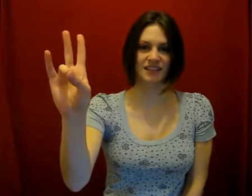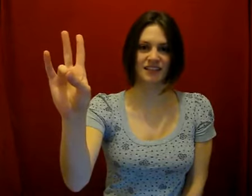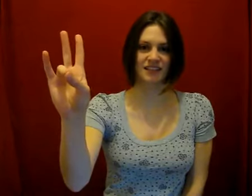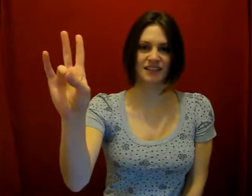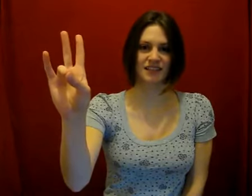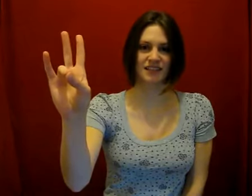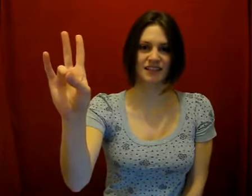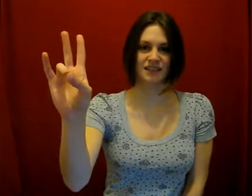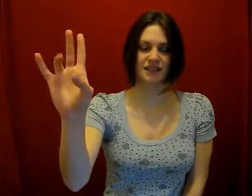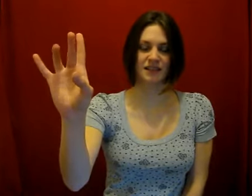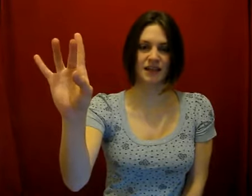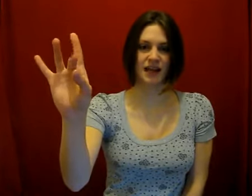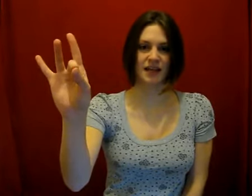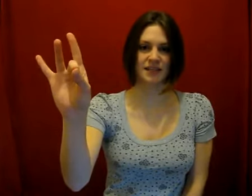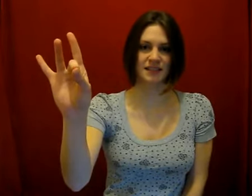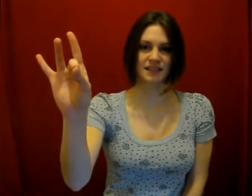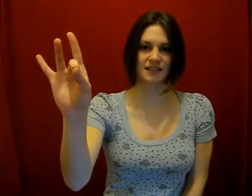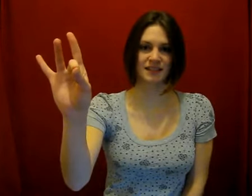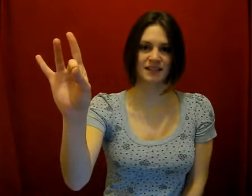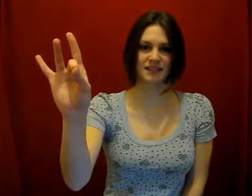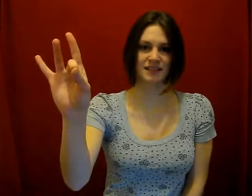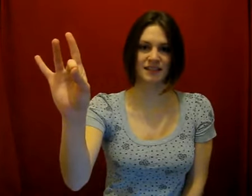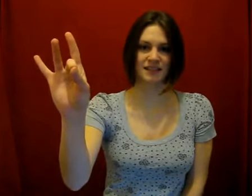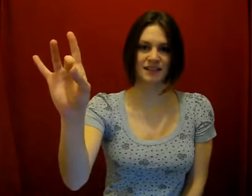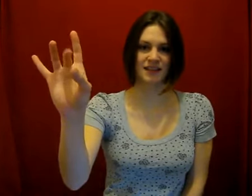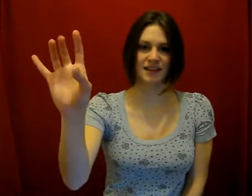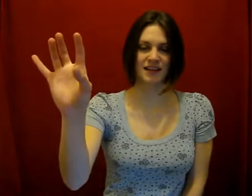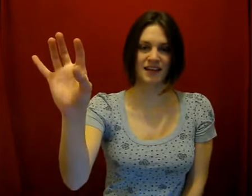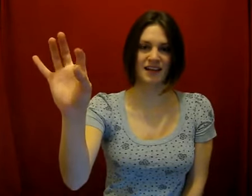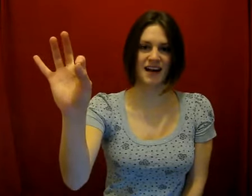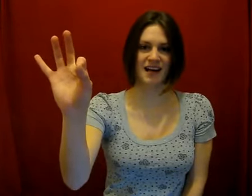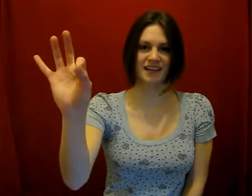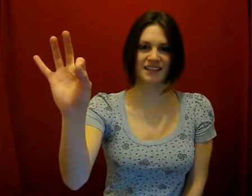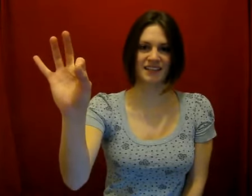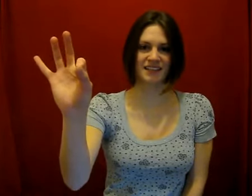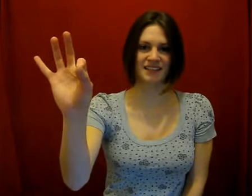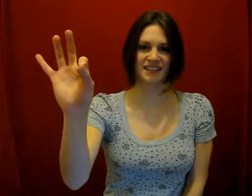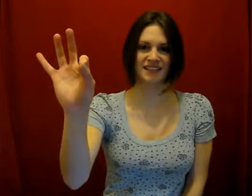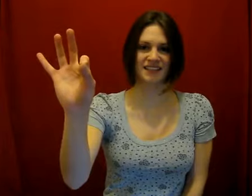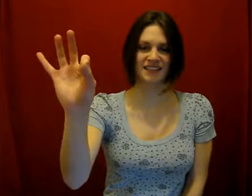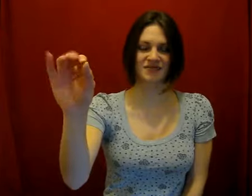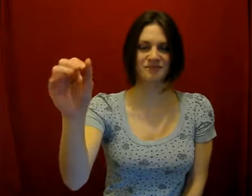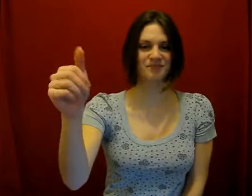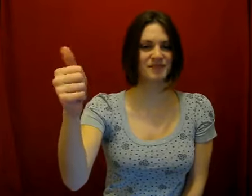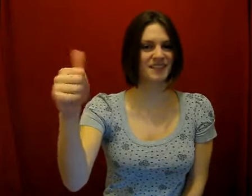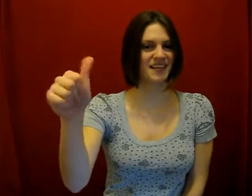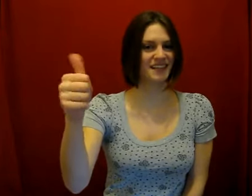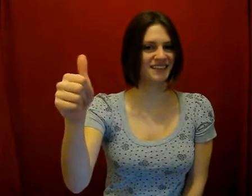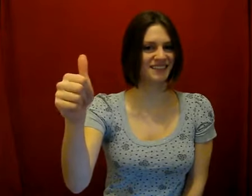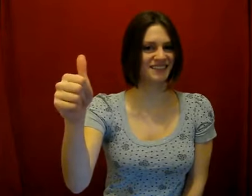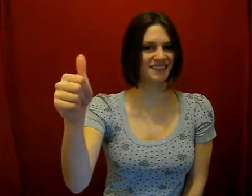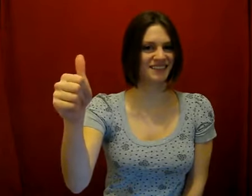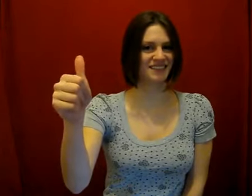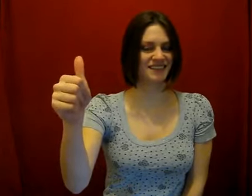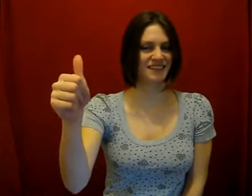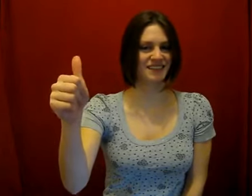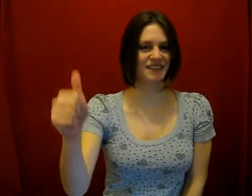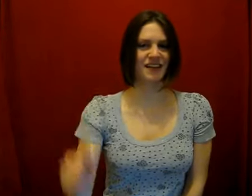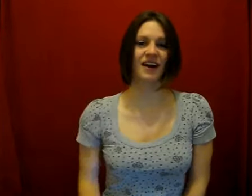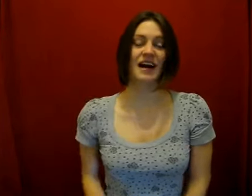8, 9, 10. Alright,